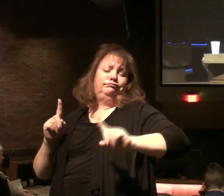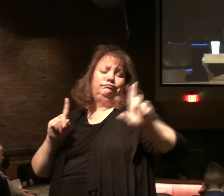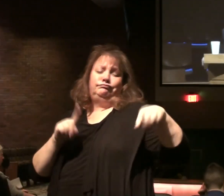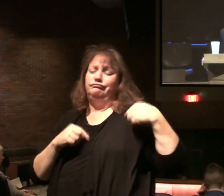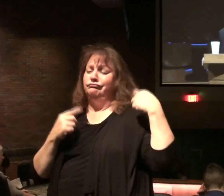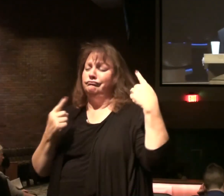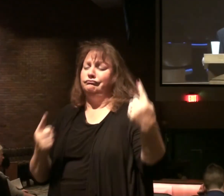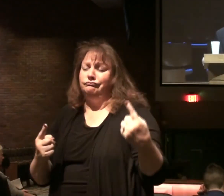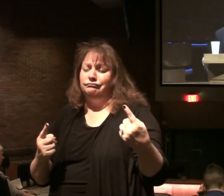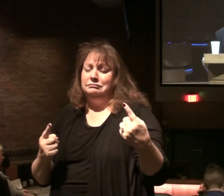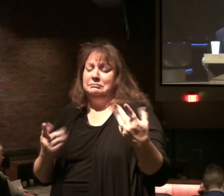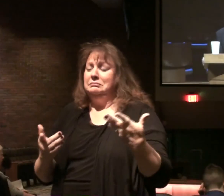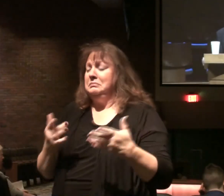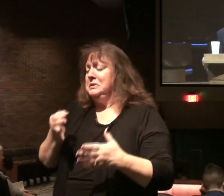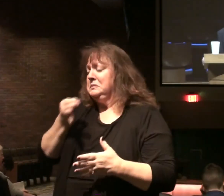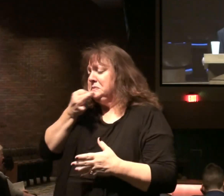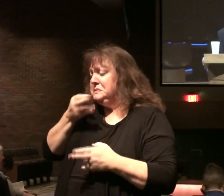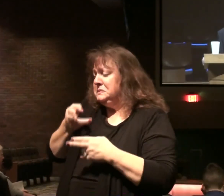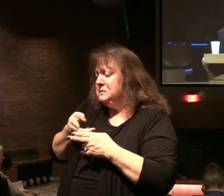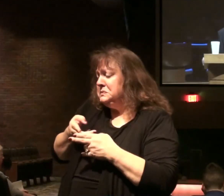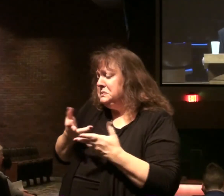They may be here a short time.